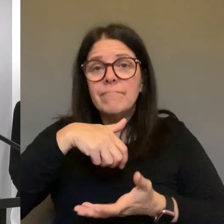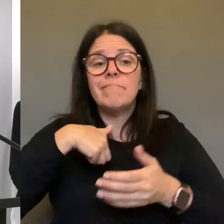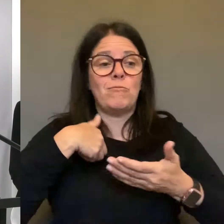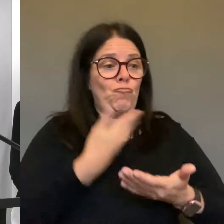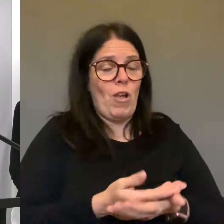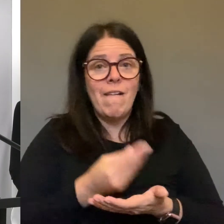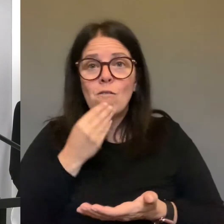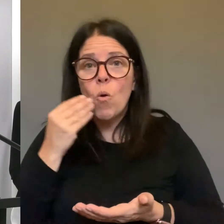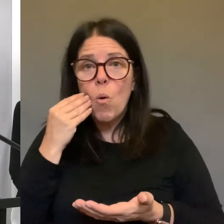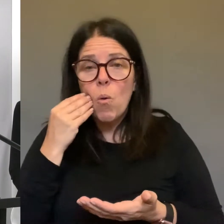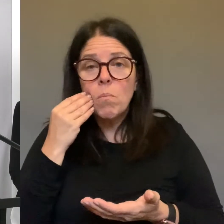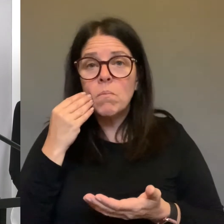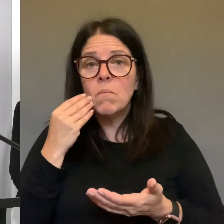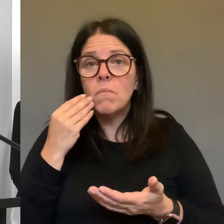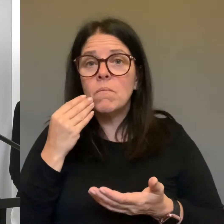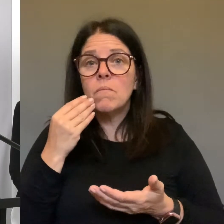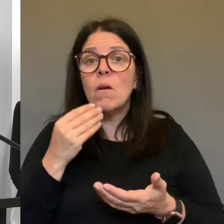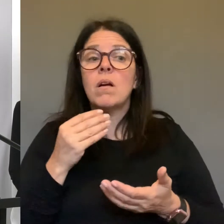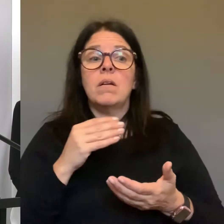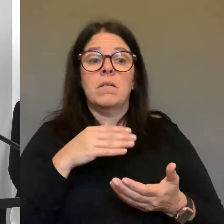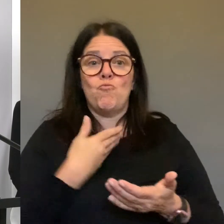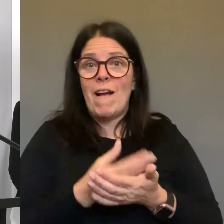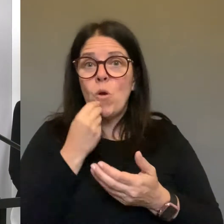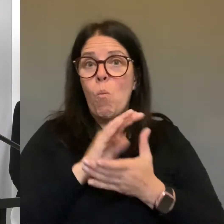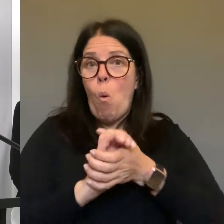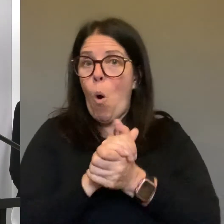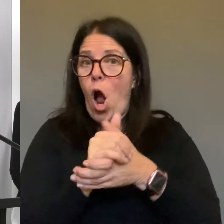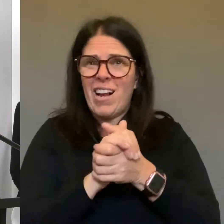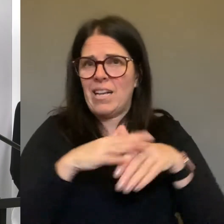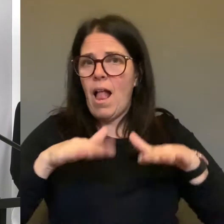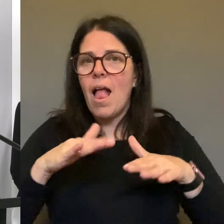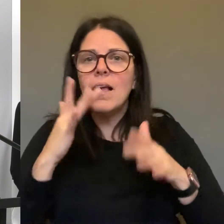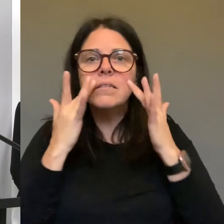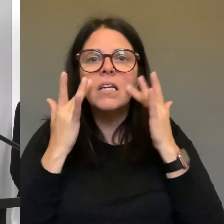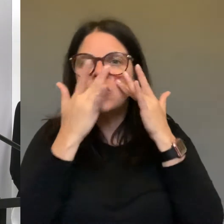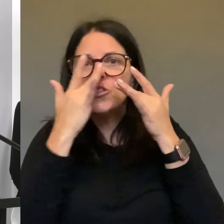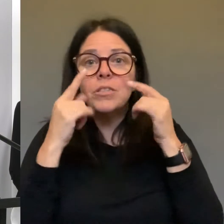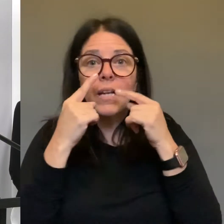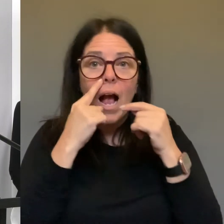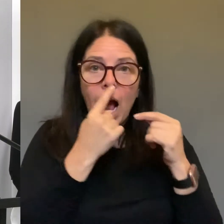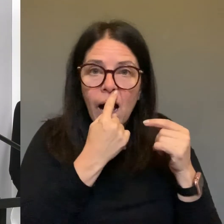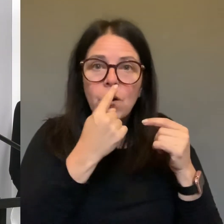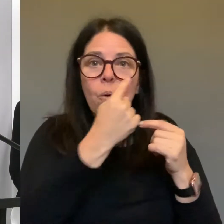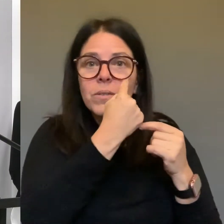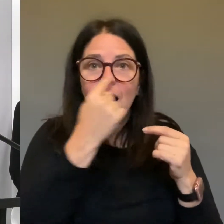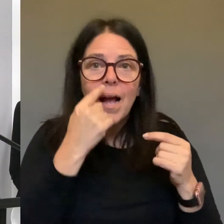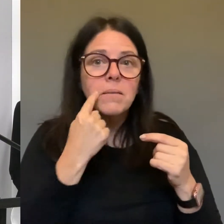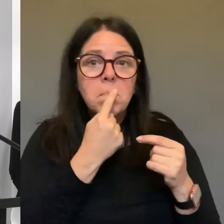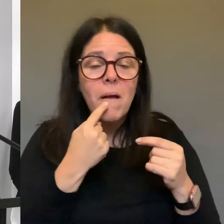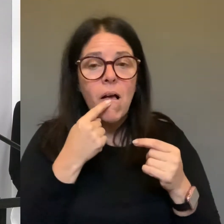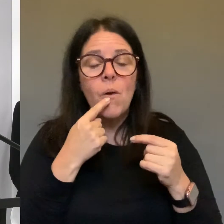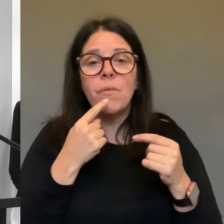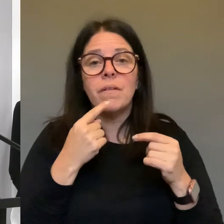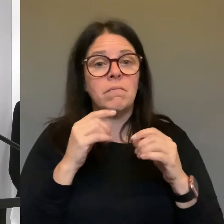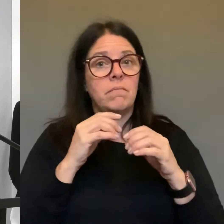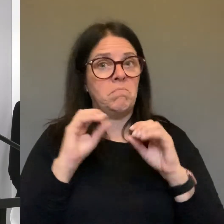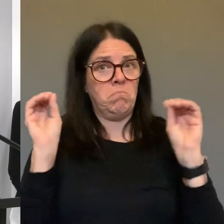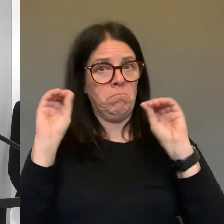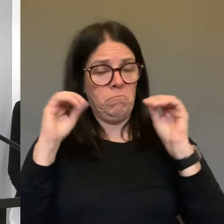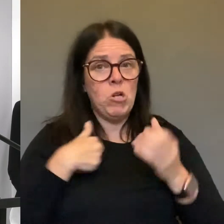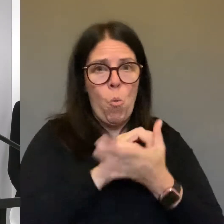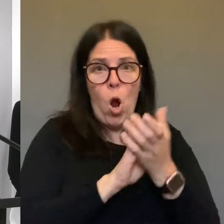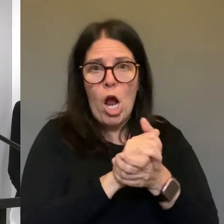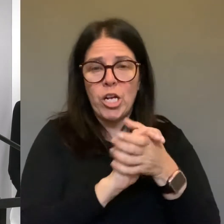your risk of transmitting that virus or getting this virus inside your body is pretty much low or zero because you just cleaned your